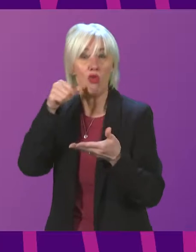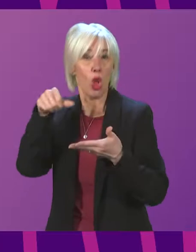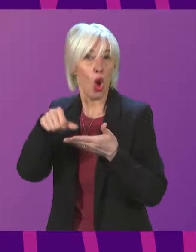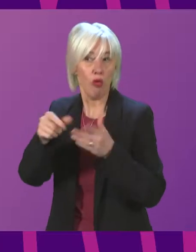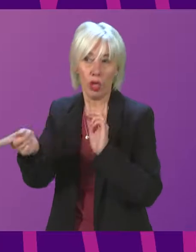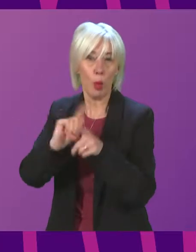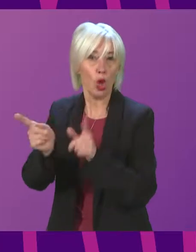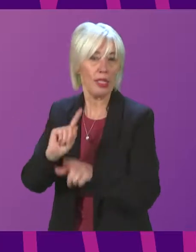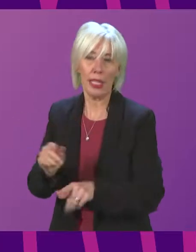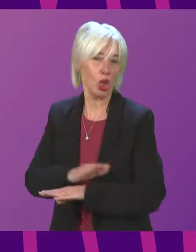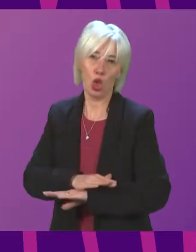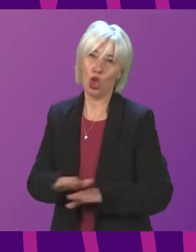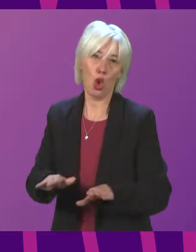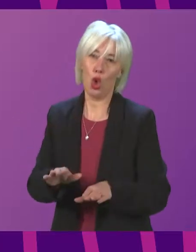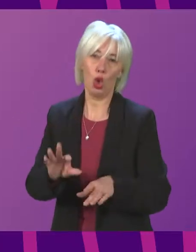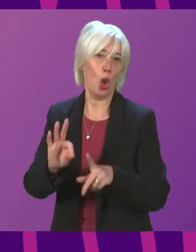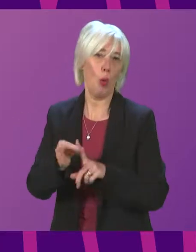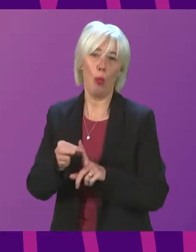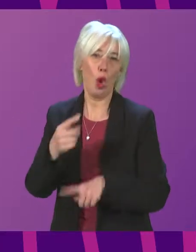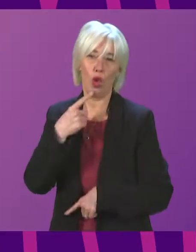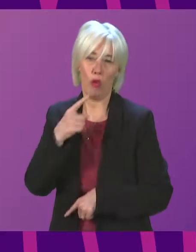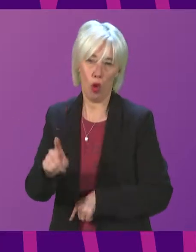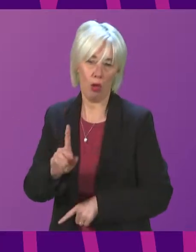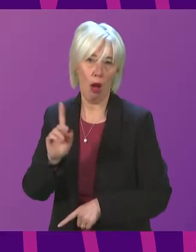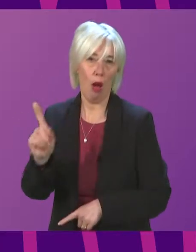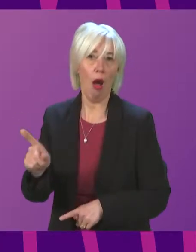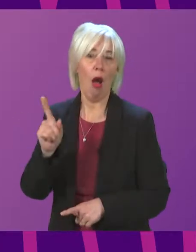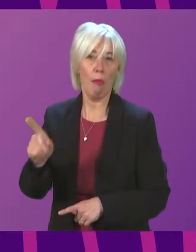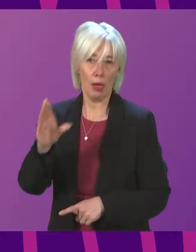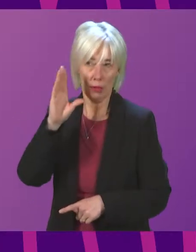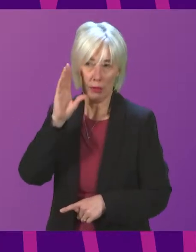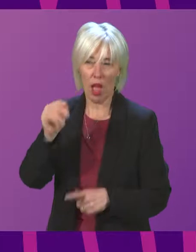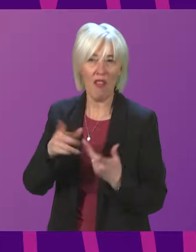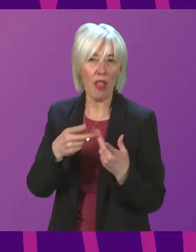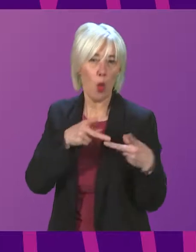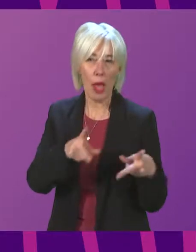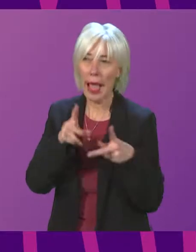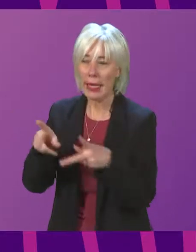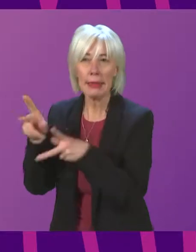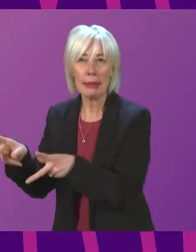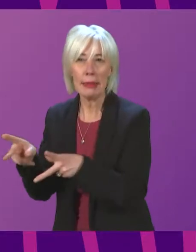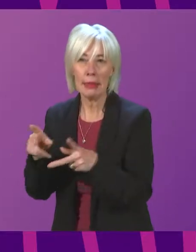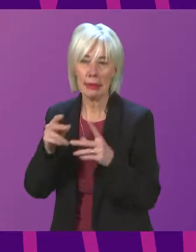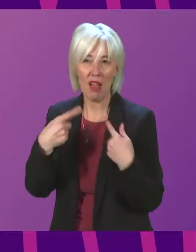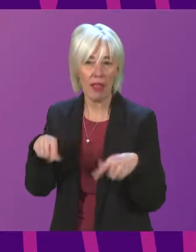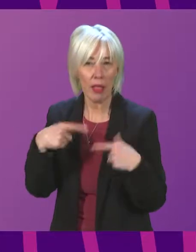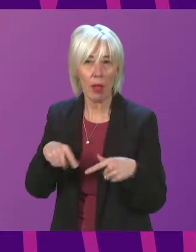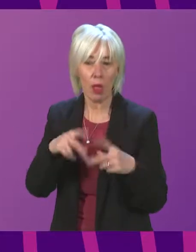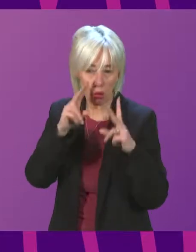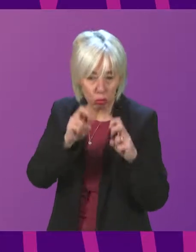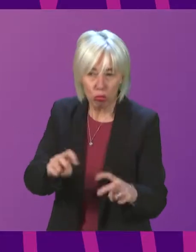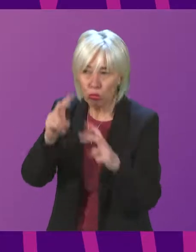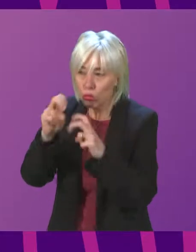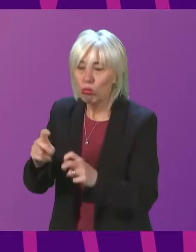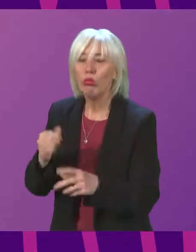are not points of order. But in relation to the avenues available to members to scrutinise the Government, there are a range of options